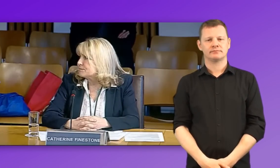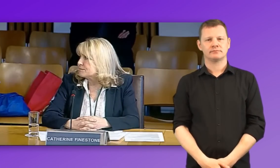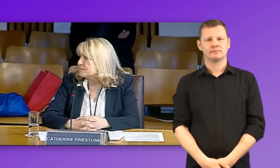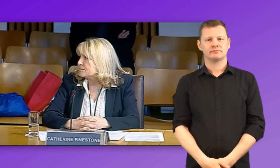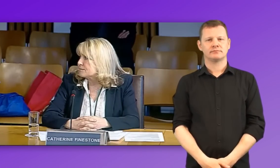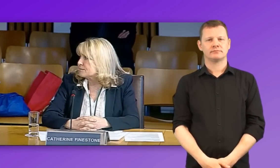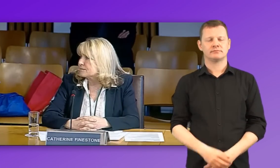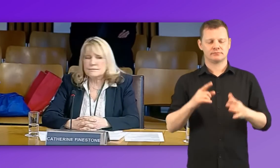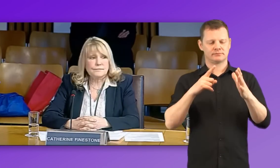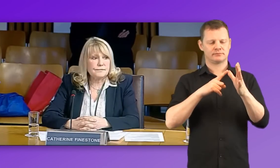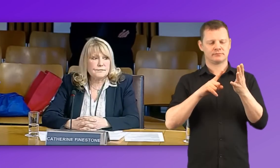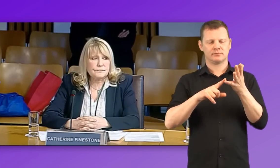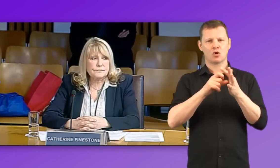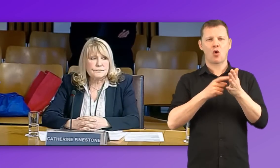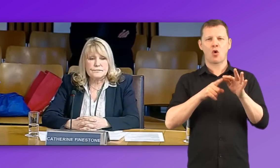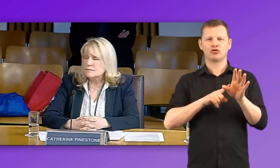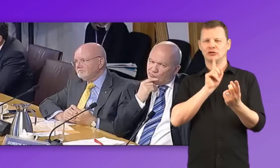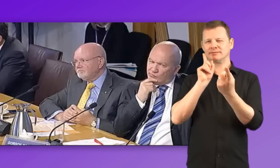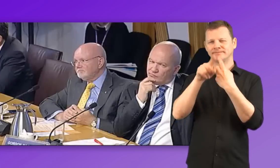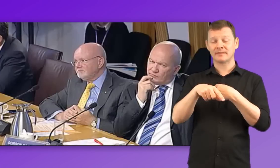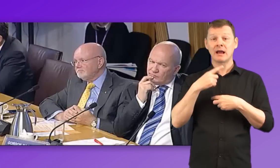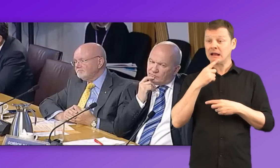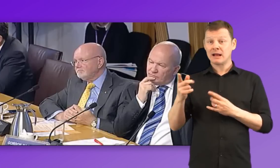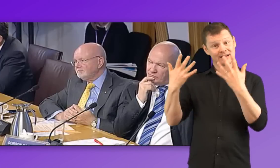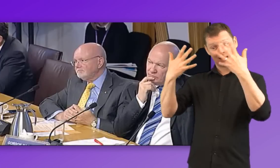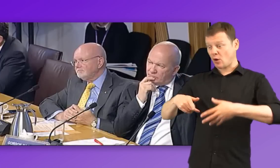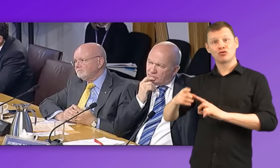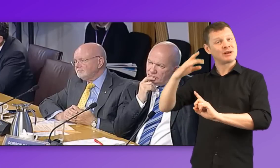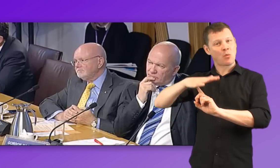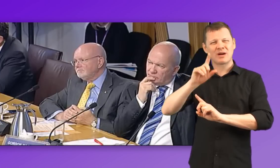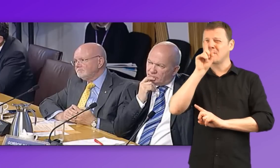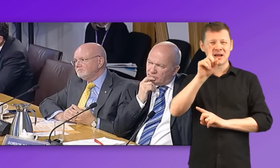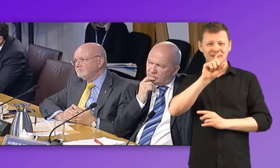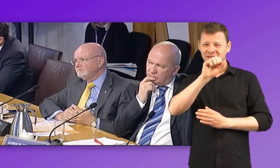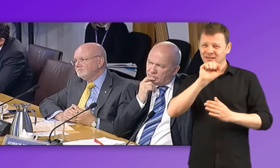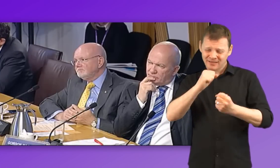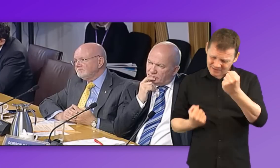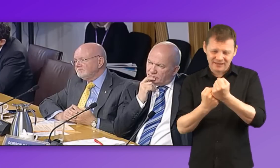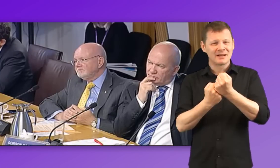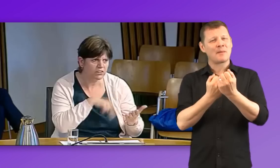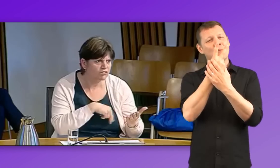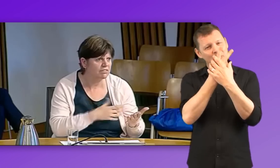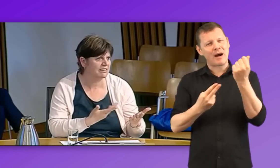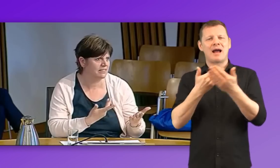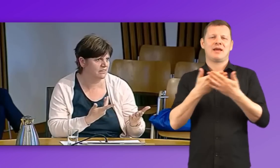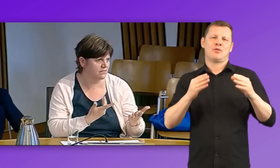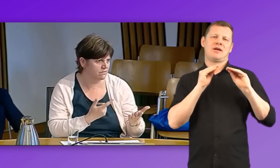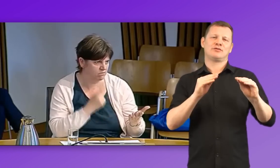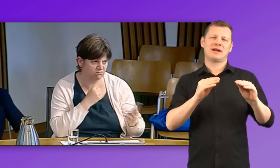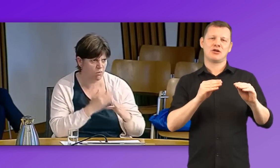I mean, technology is obviously very important, but what underlies that will be a bilingual education that empowers deaf children. So if they're